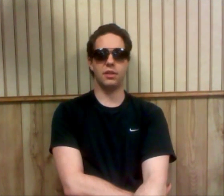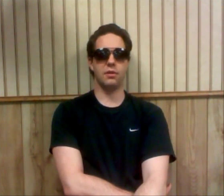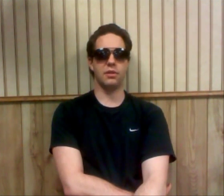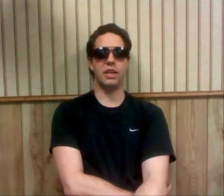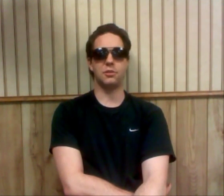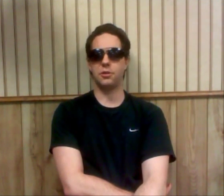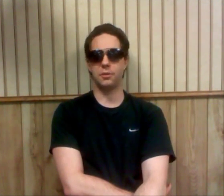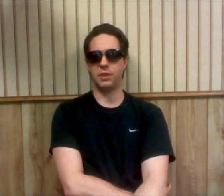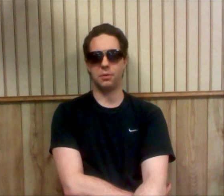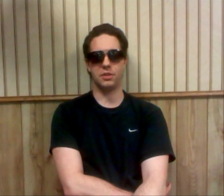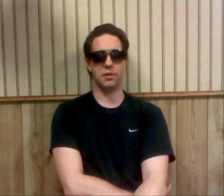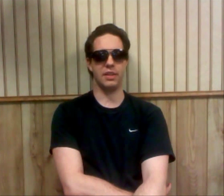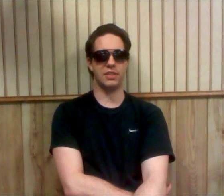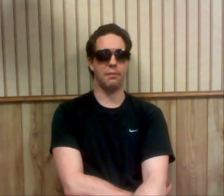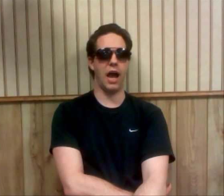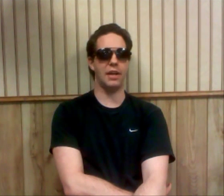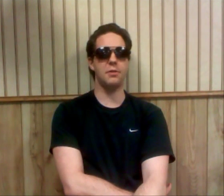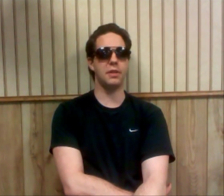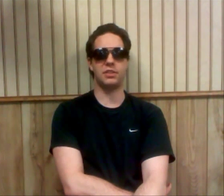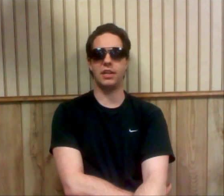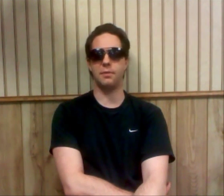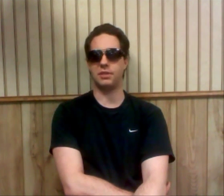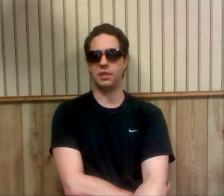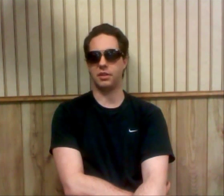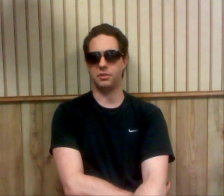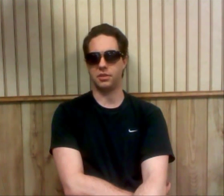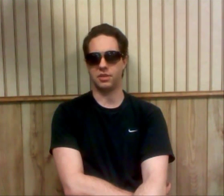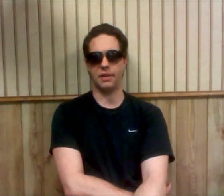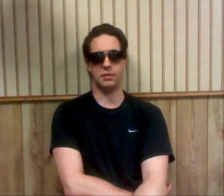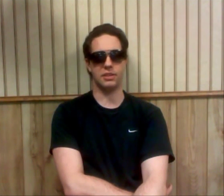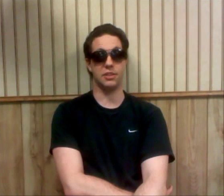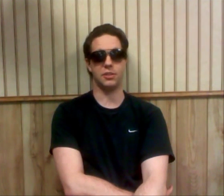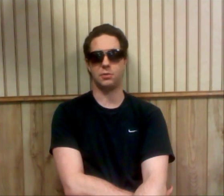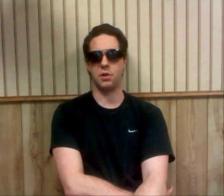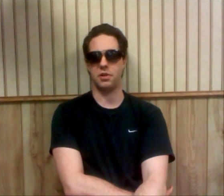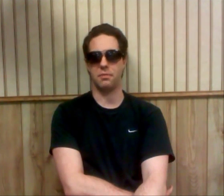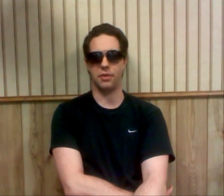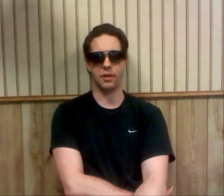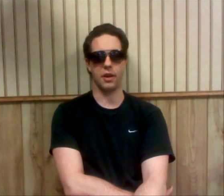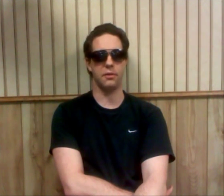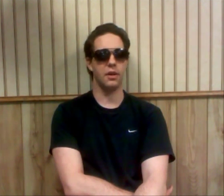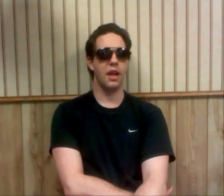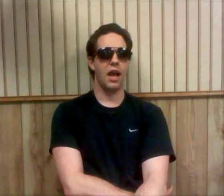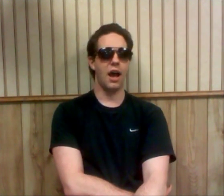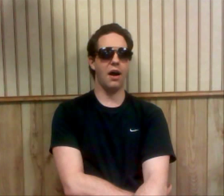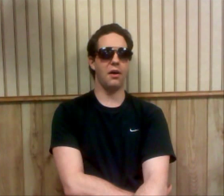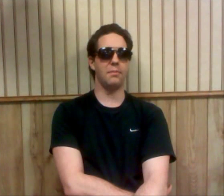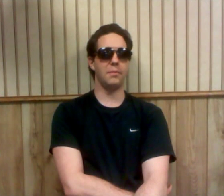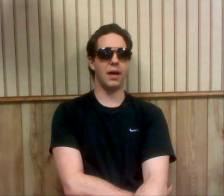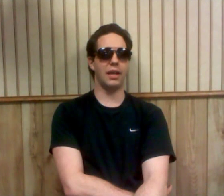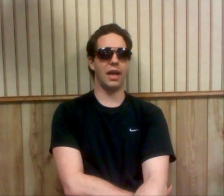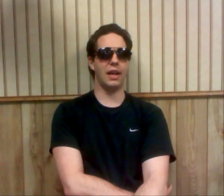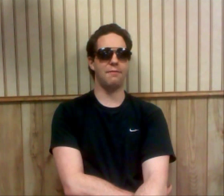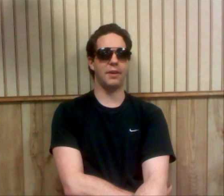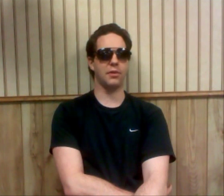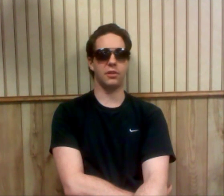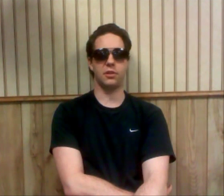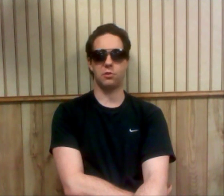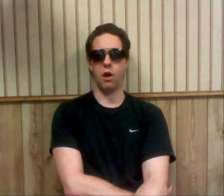you know, the Lesnar Triple H one is a great example. I knew that Cena wasn't going to lose the title because he just won it a month ago, and I figured that the draw